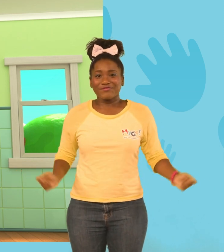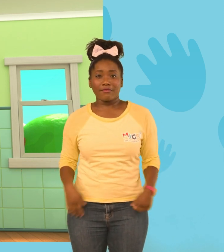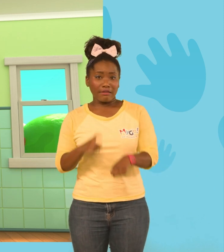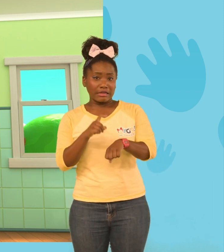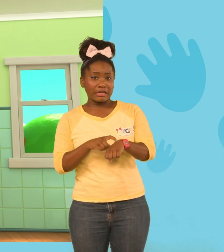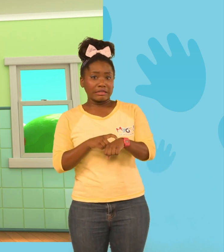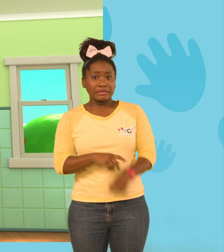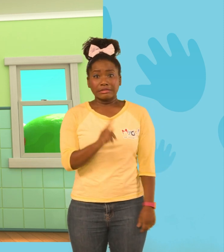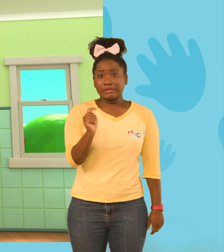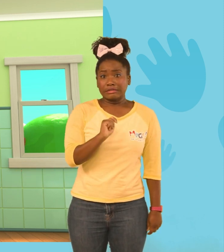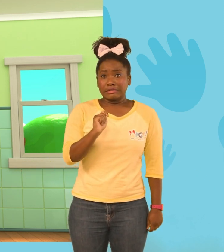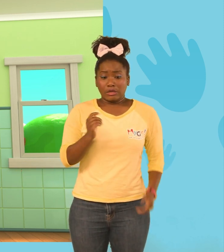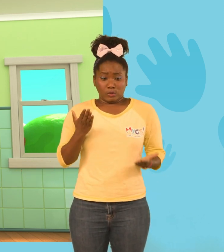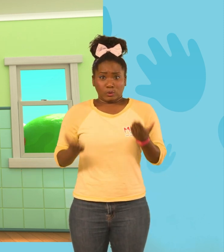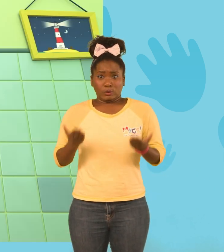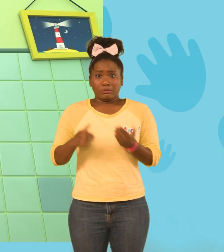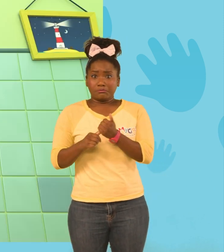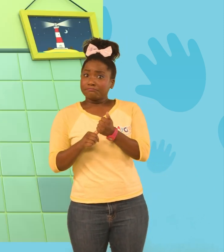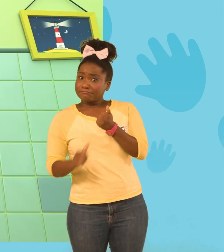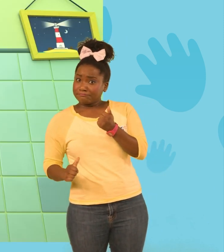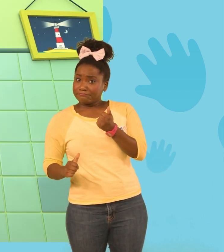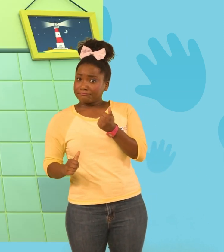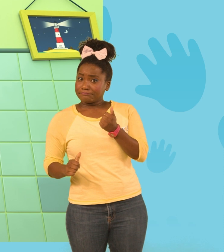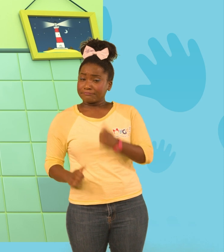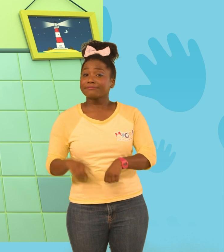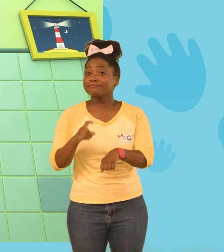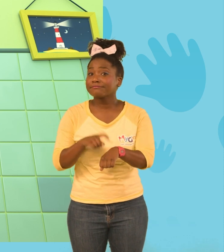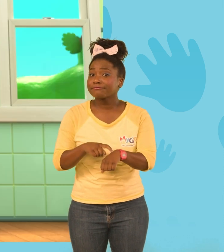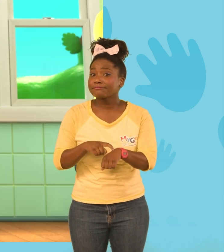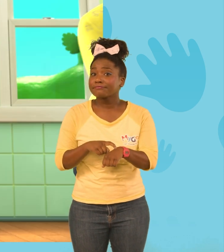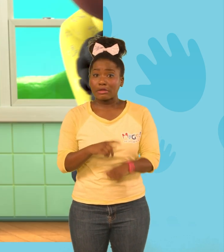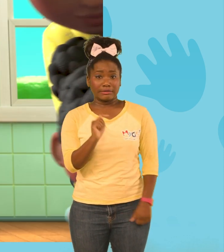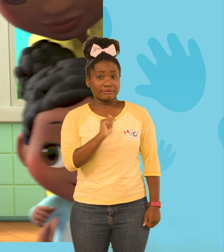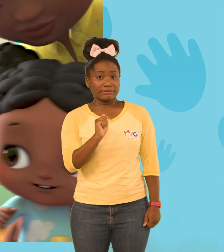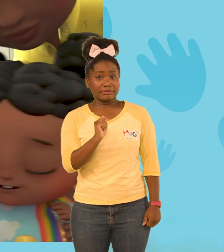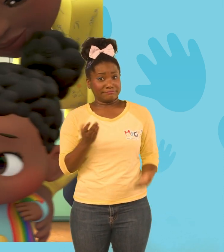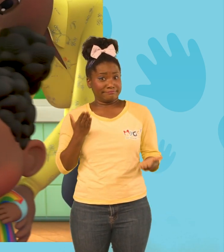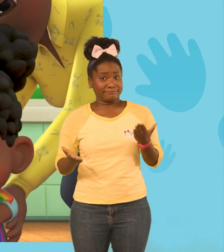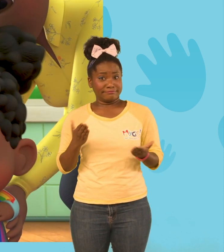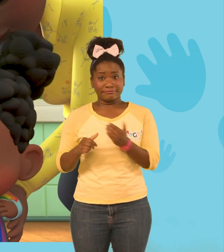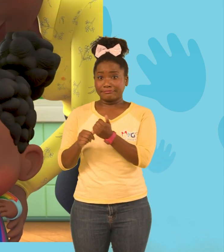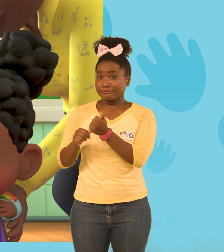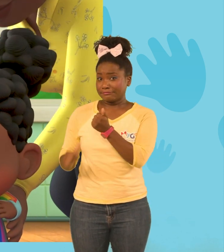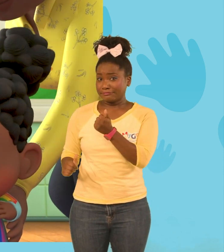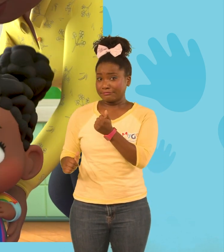Time for a pee or maybe a poo Time for a pee or maybe a poo